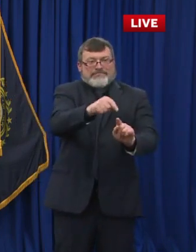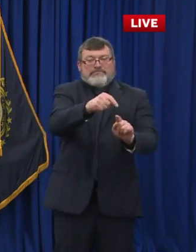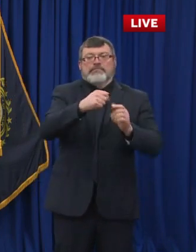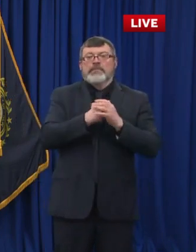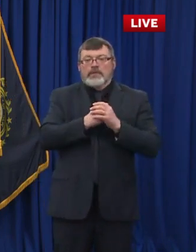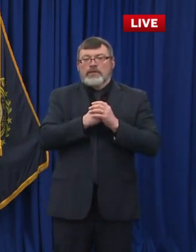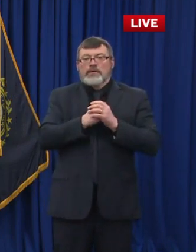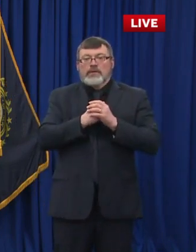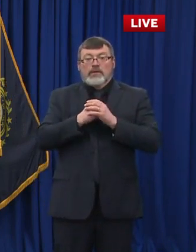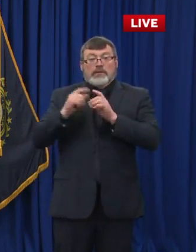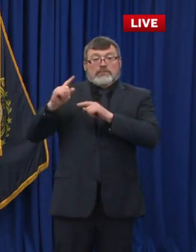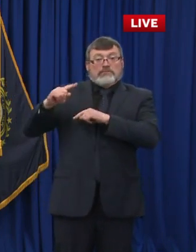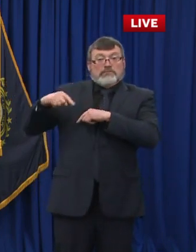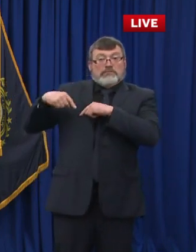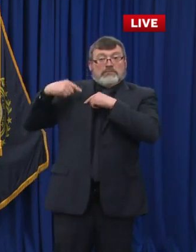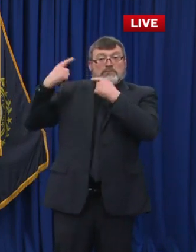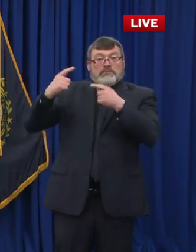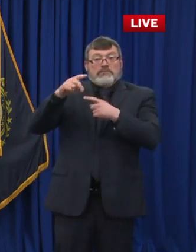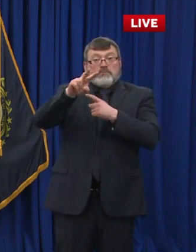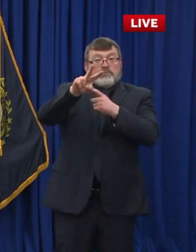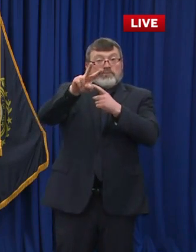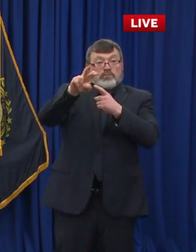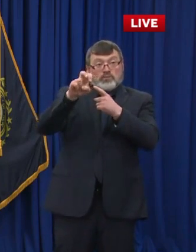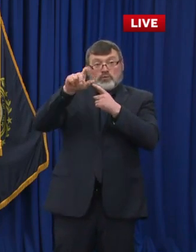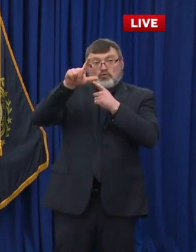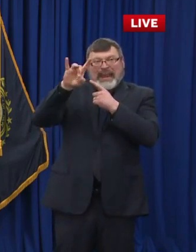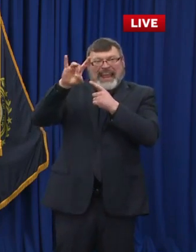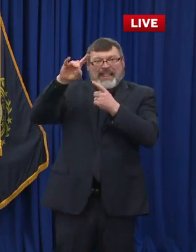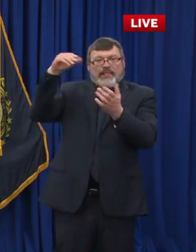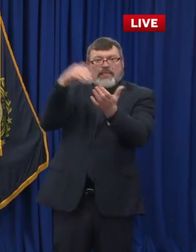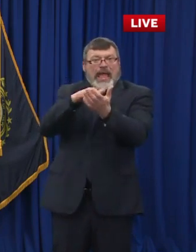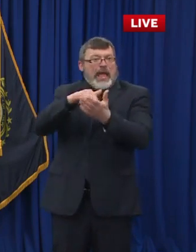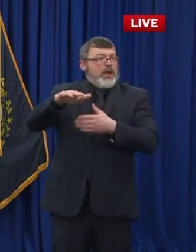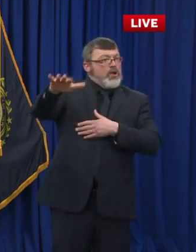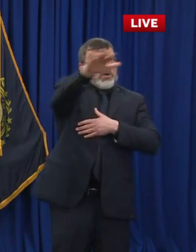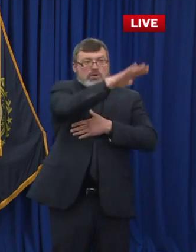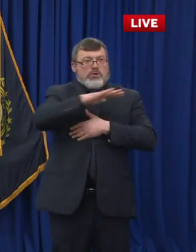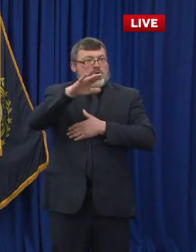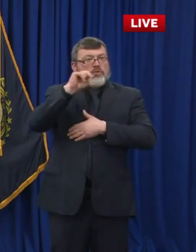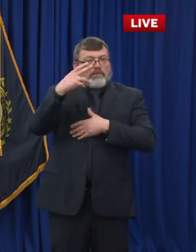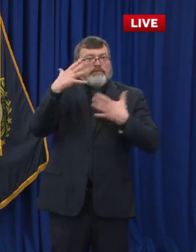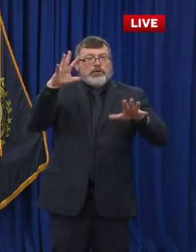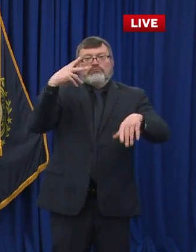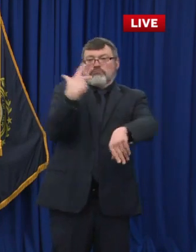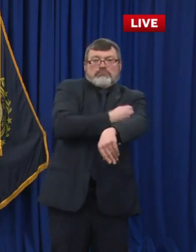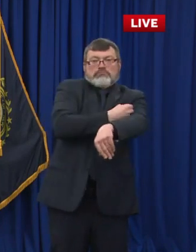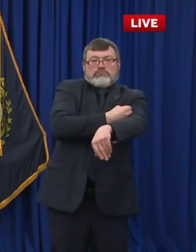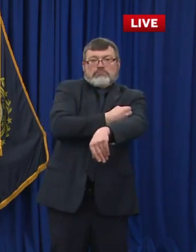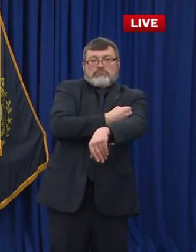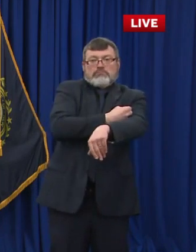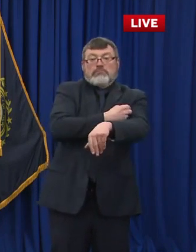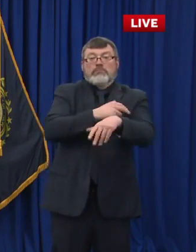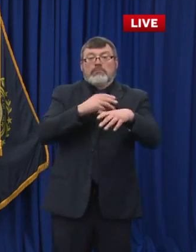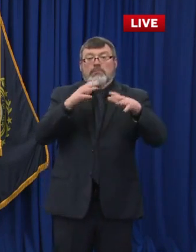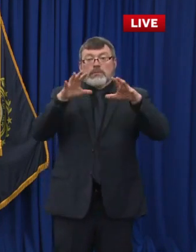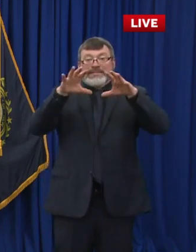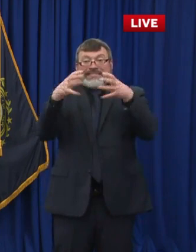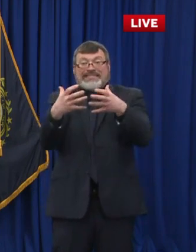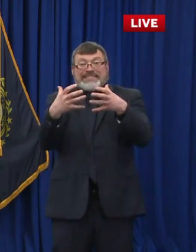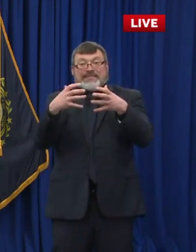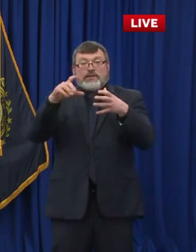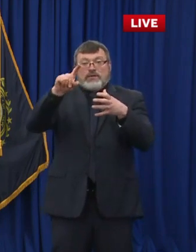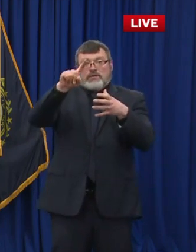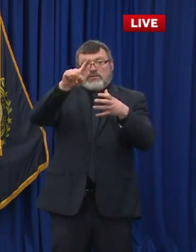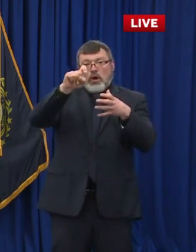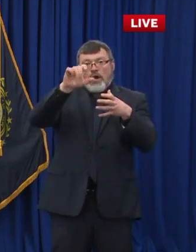228,000 doses of vaccine here in New Hampshire. This includes 156,000 first doses and 72